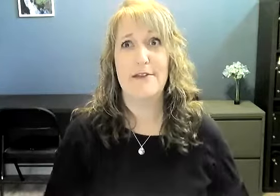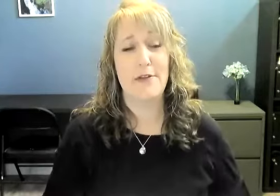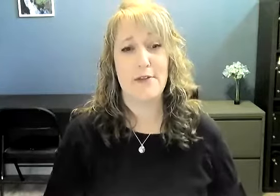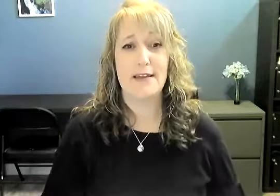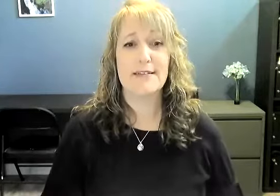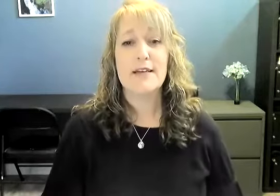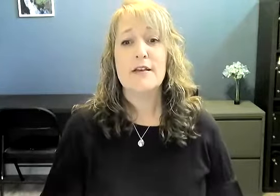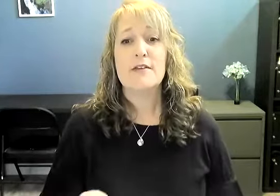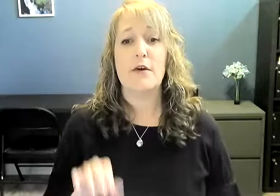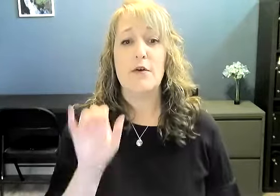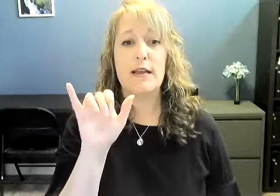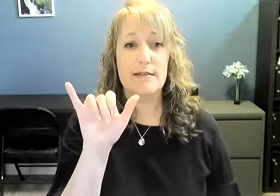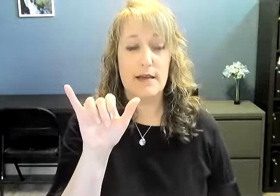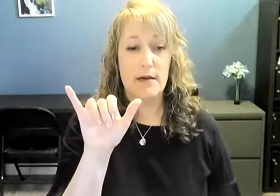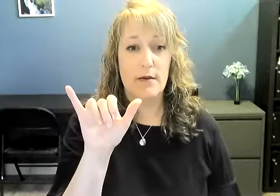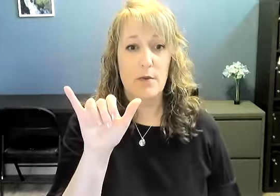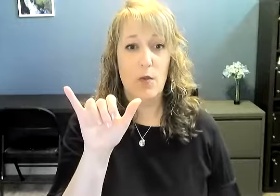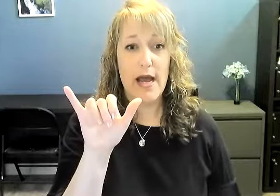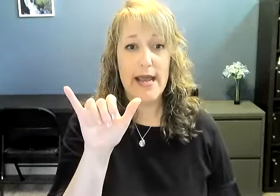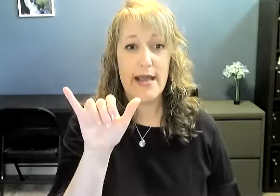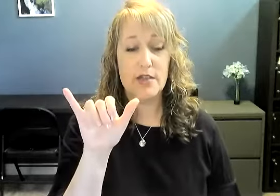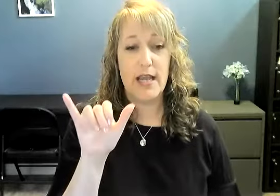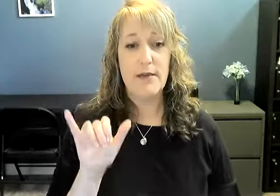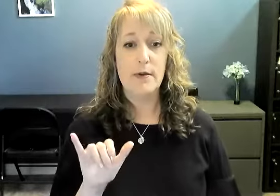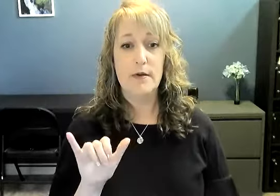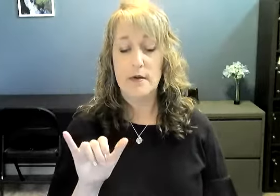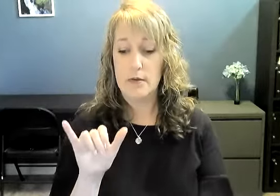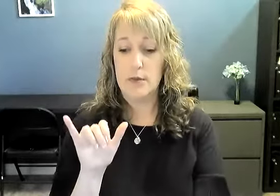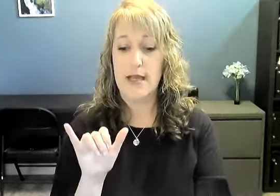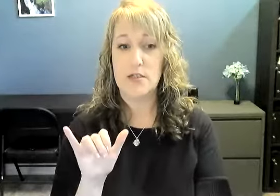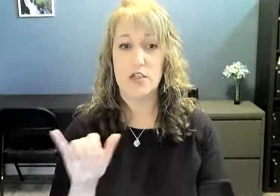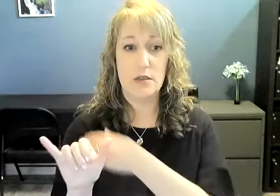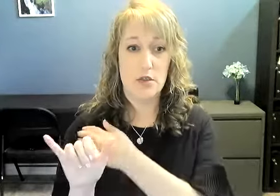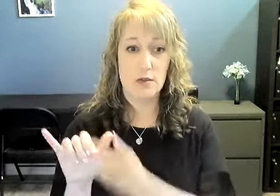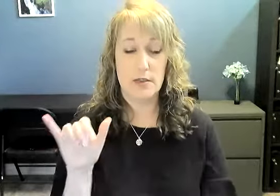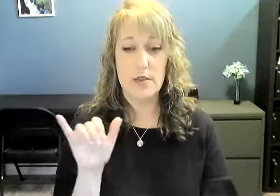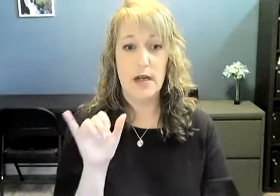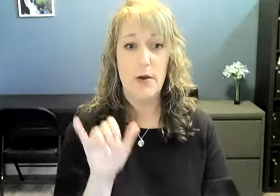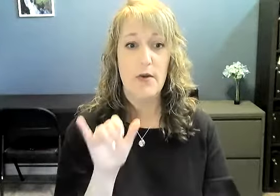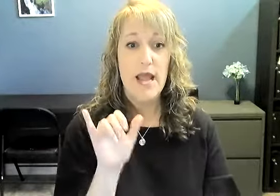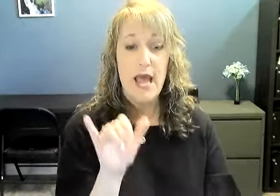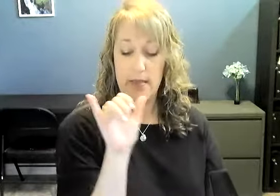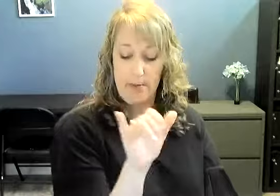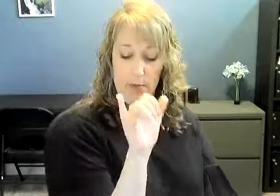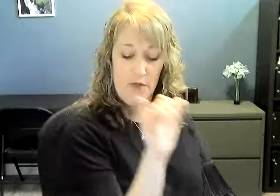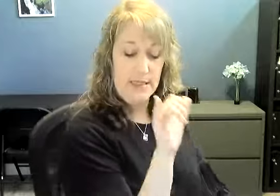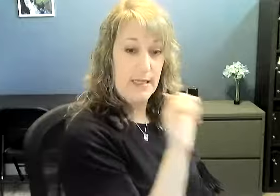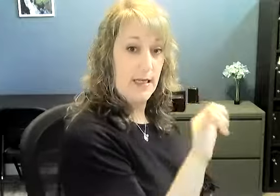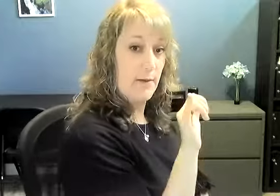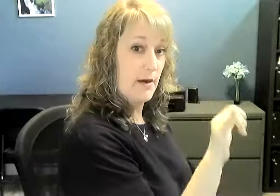lot of other things. So it's a Y hand shape. Relax your shoulder and your elbow. And then the movement's going to come out